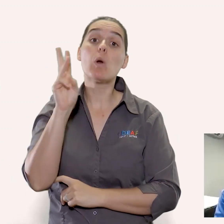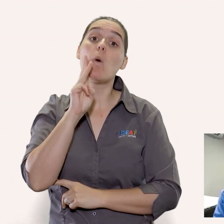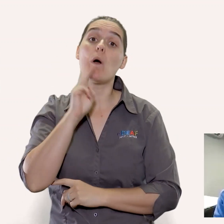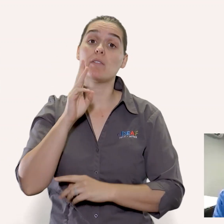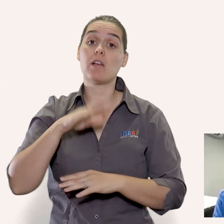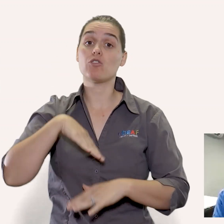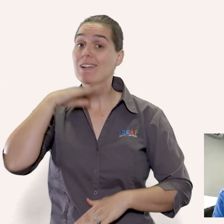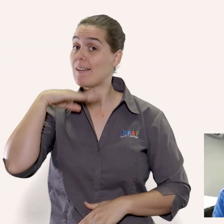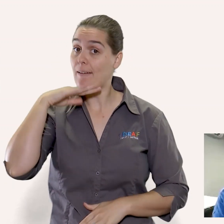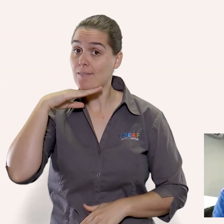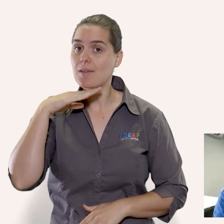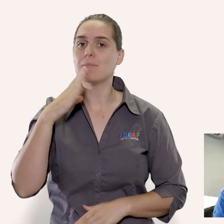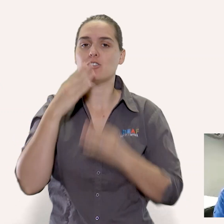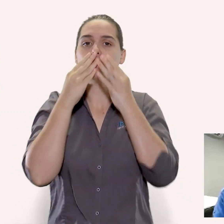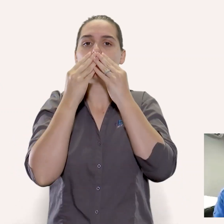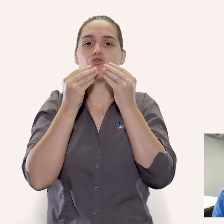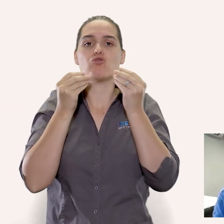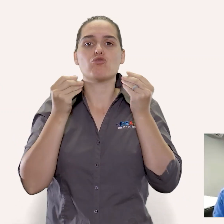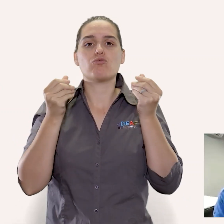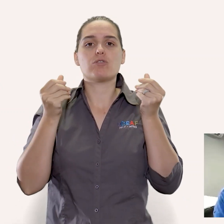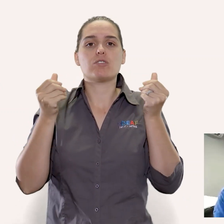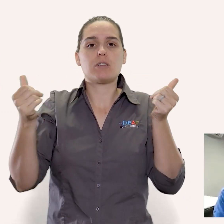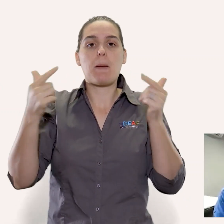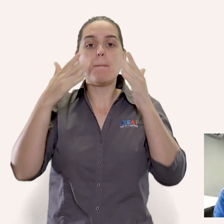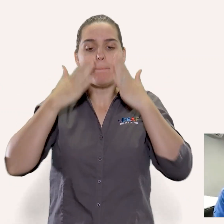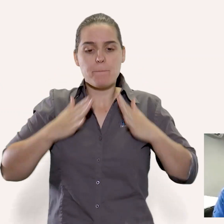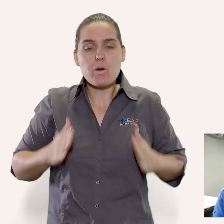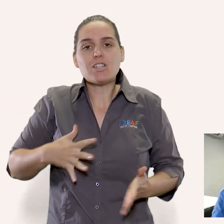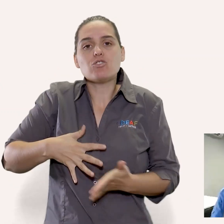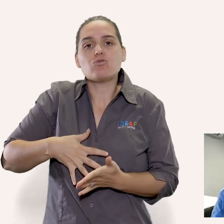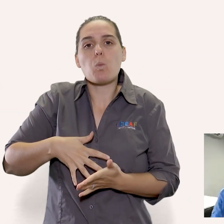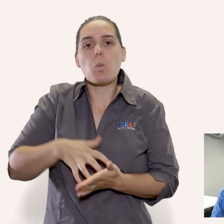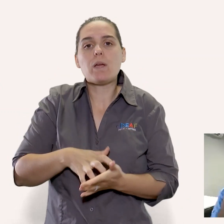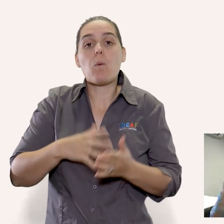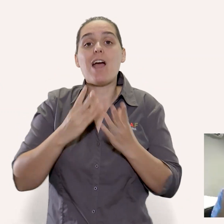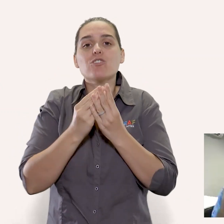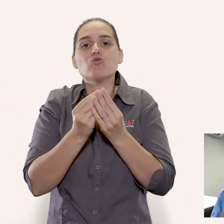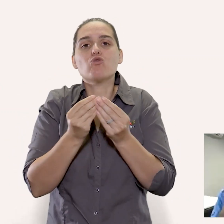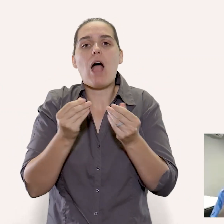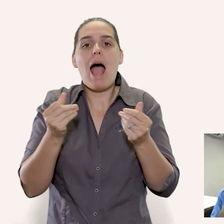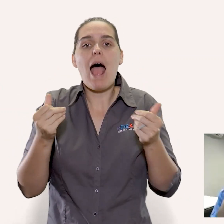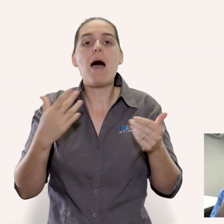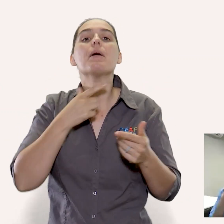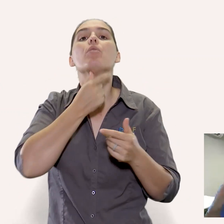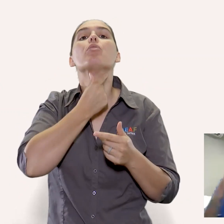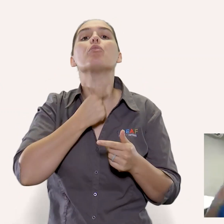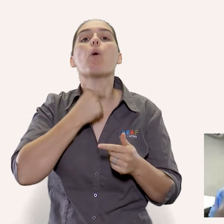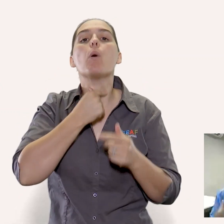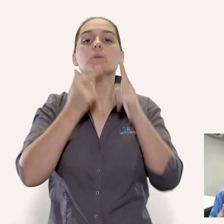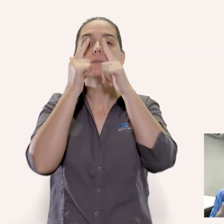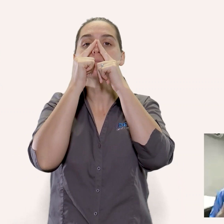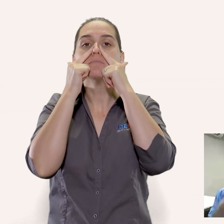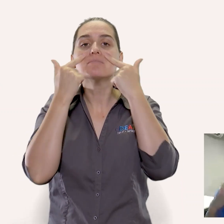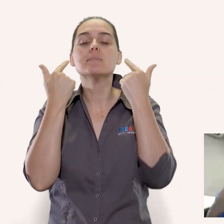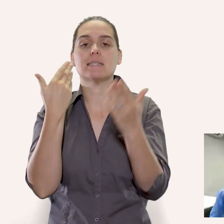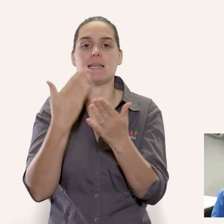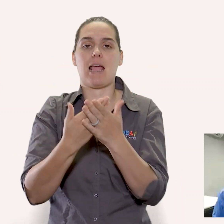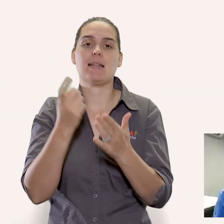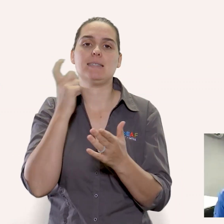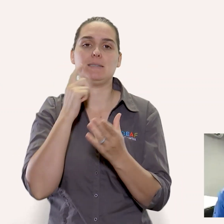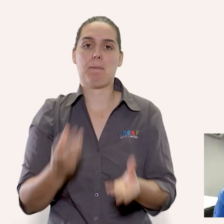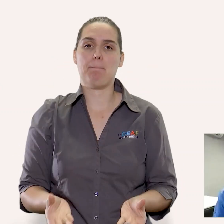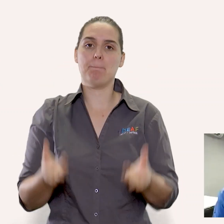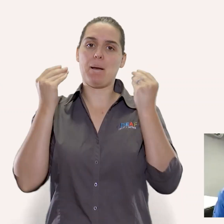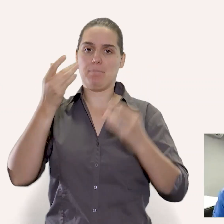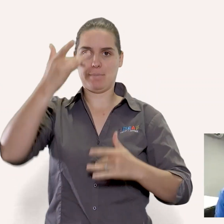dehydrated and you become more susceptible to receive a virus in your throats or in your mucous membranes in